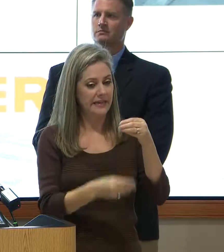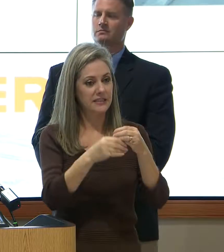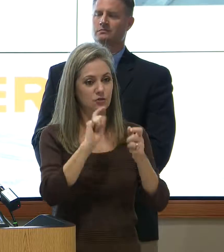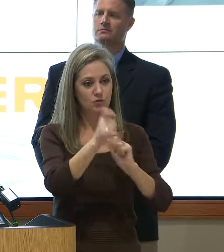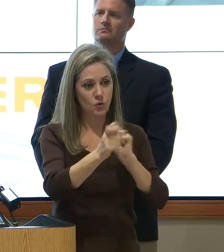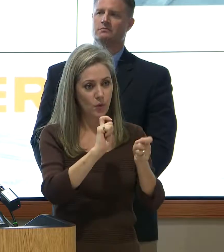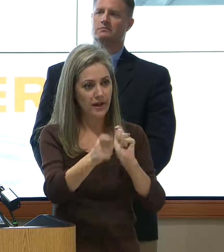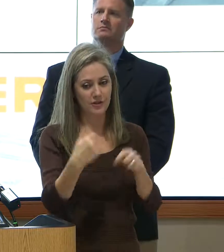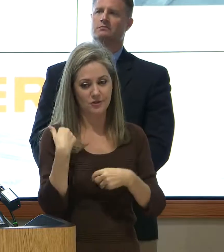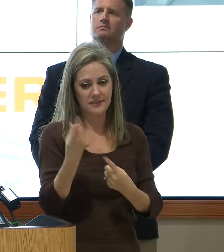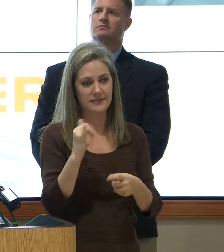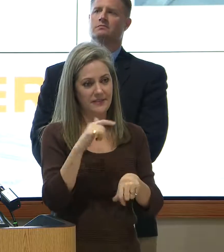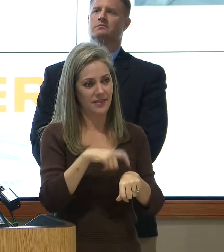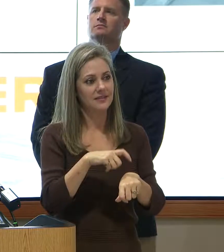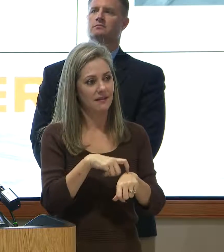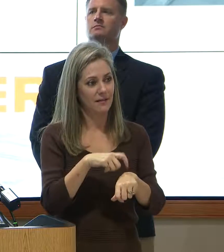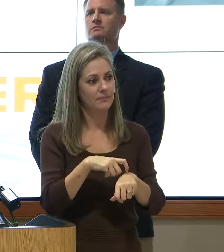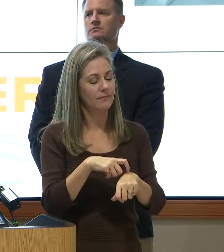donations made since then.